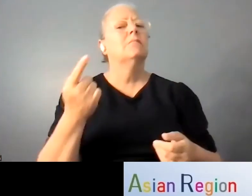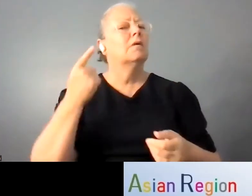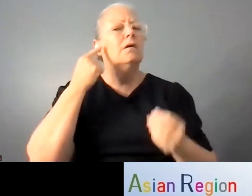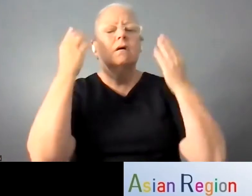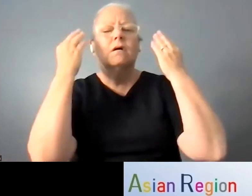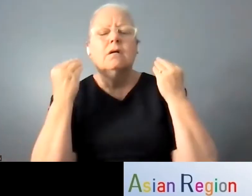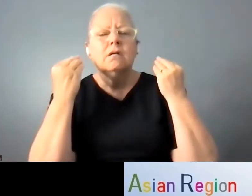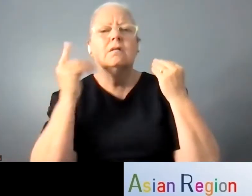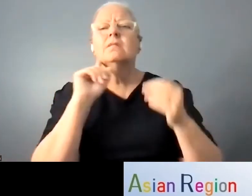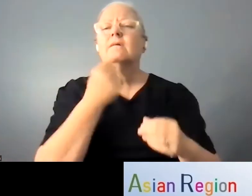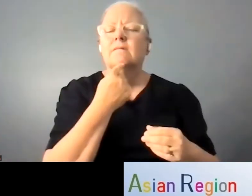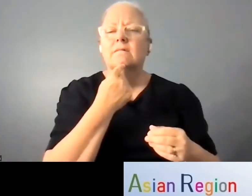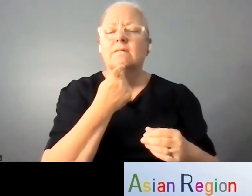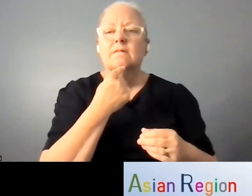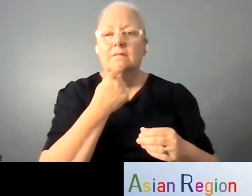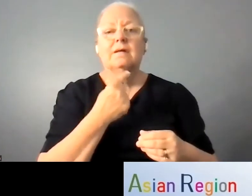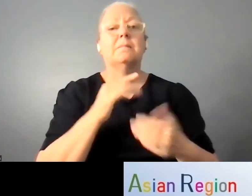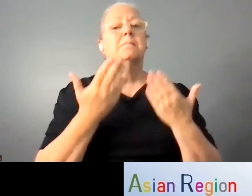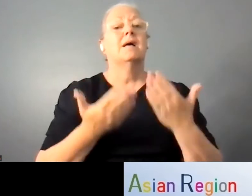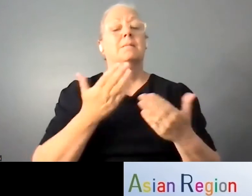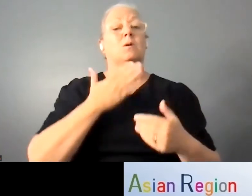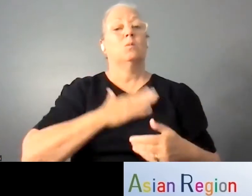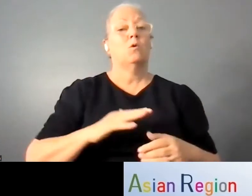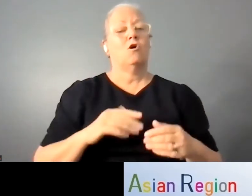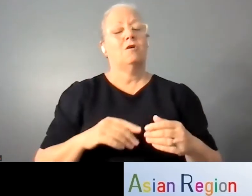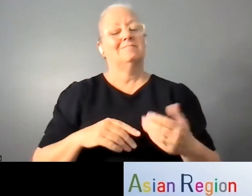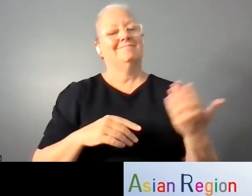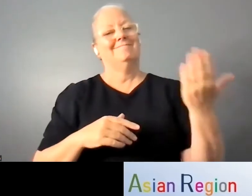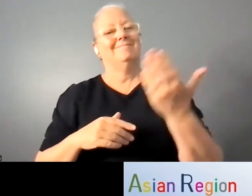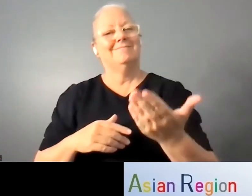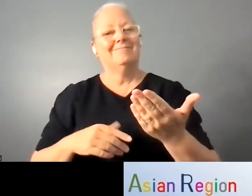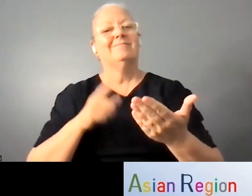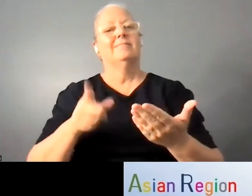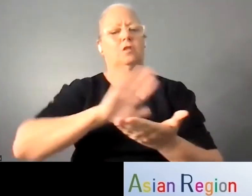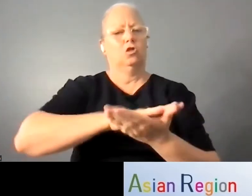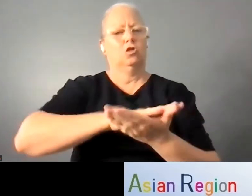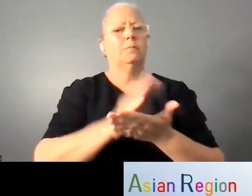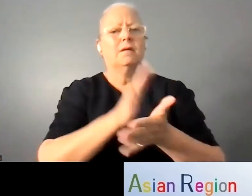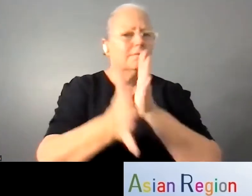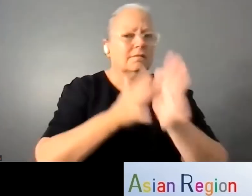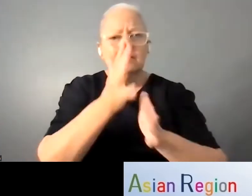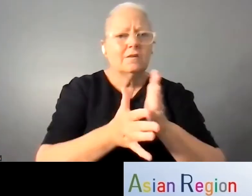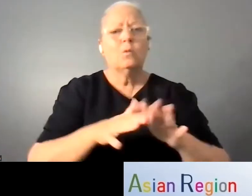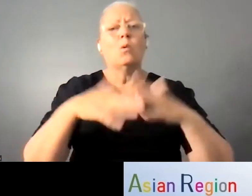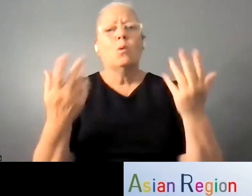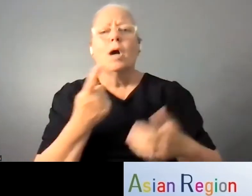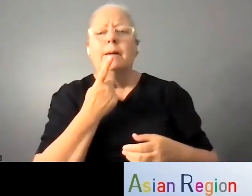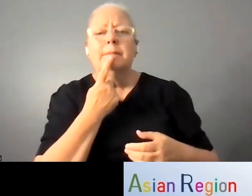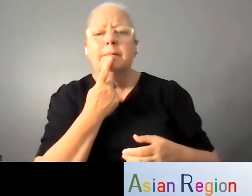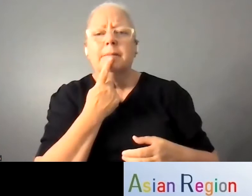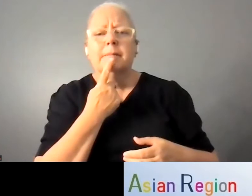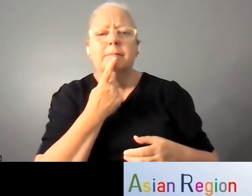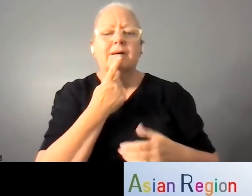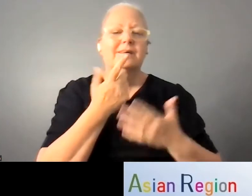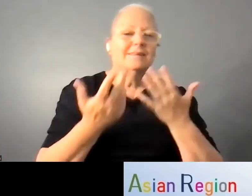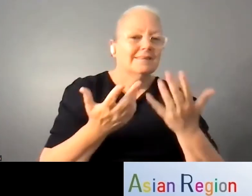interpreter or lip reading during face to face interview. But will a